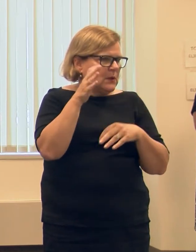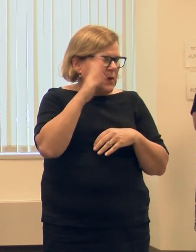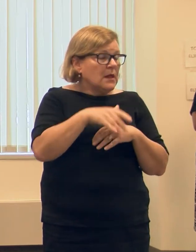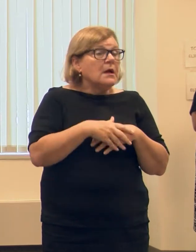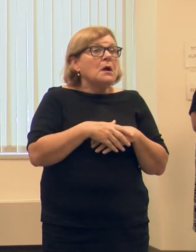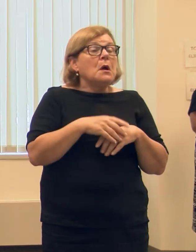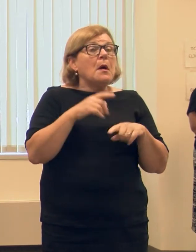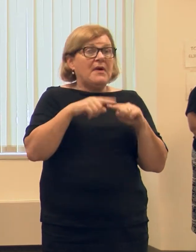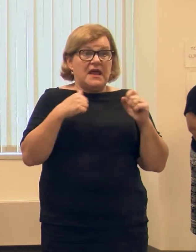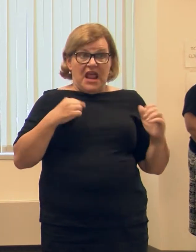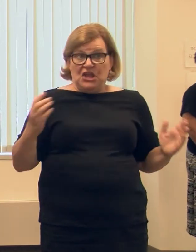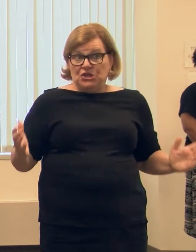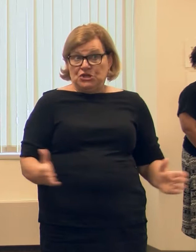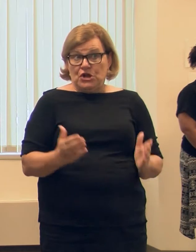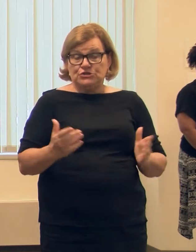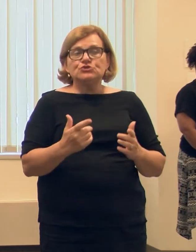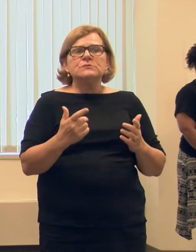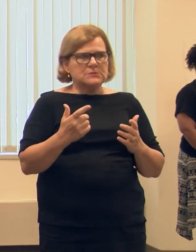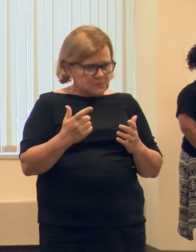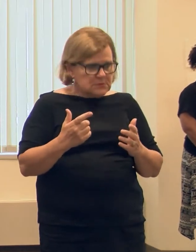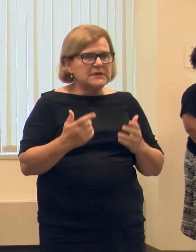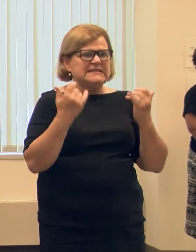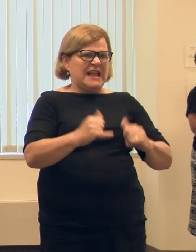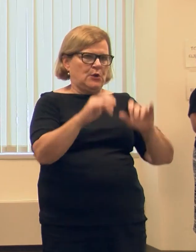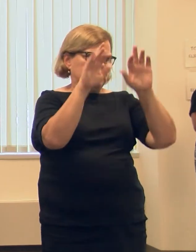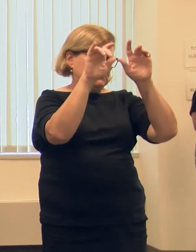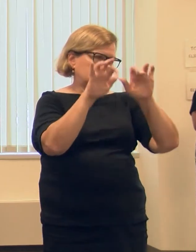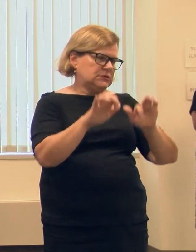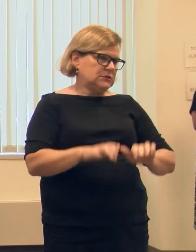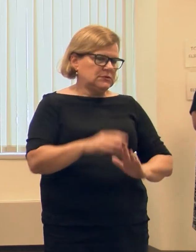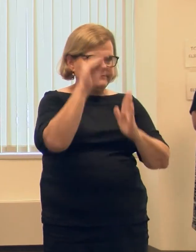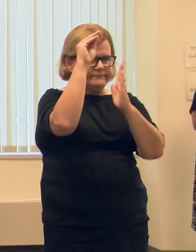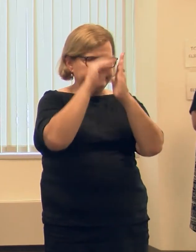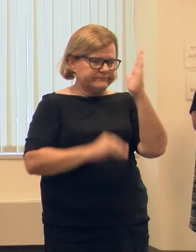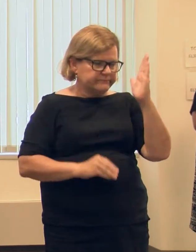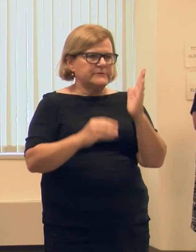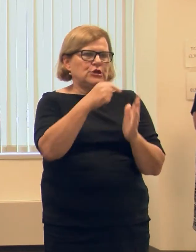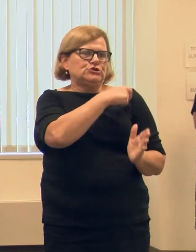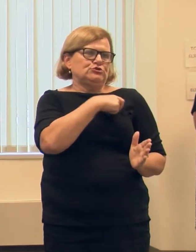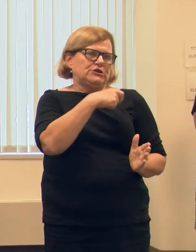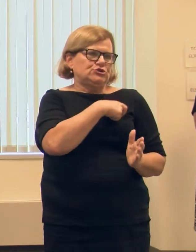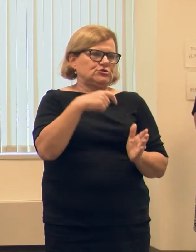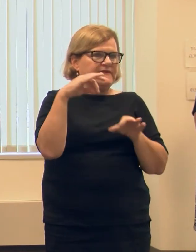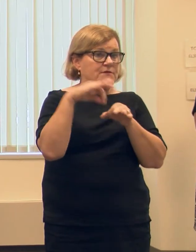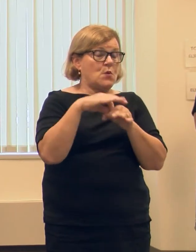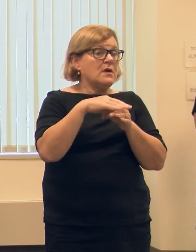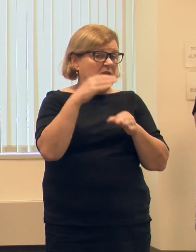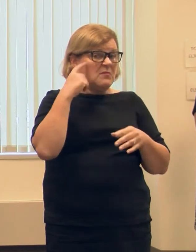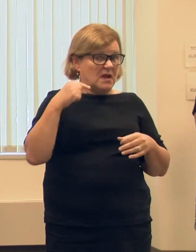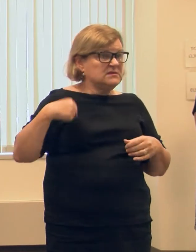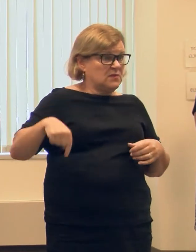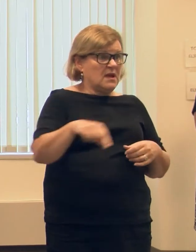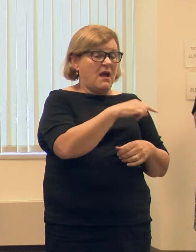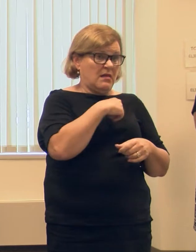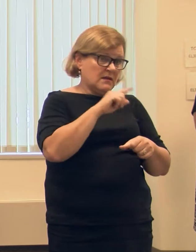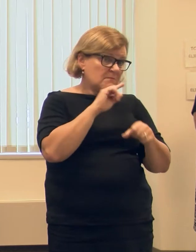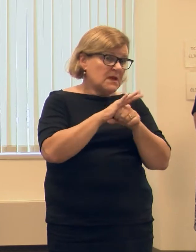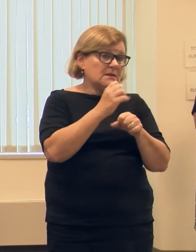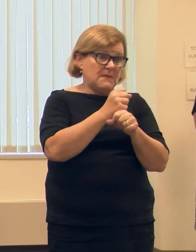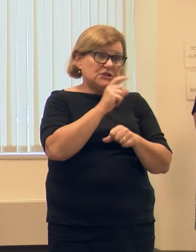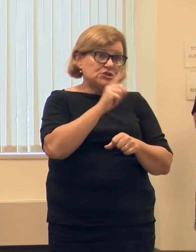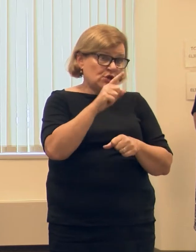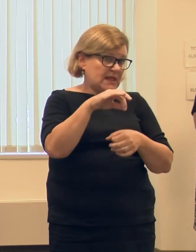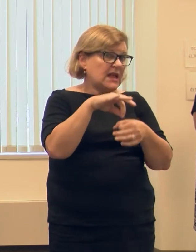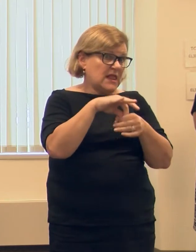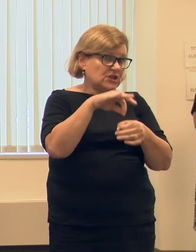I would encourage you to get on there now, register to vote because we are, all of us, committed to making sure